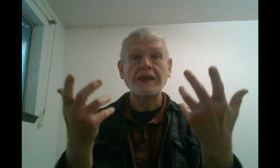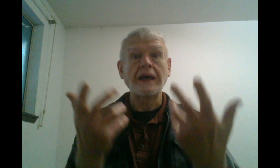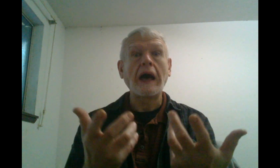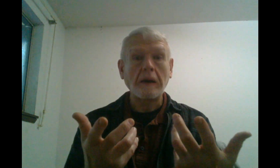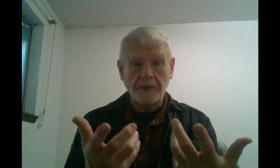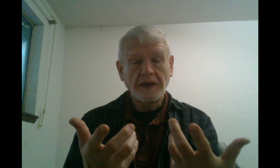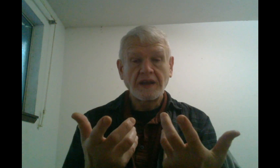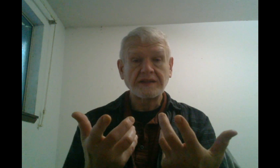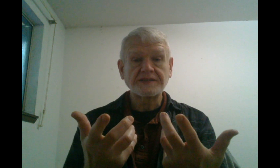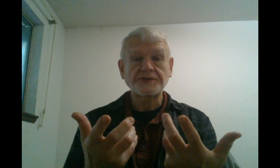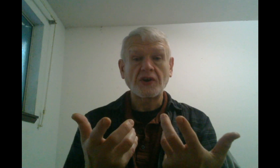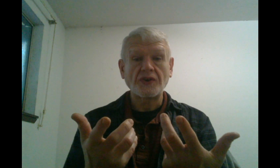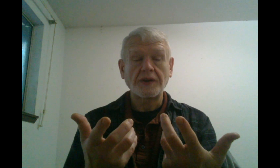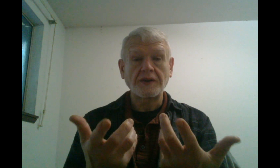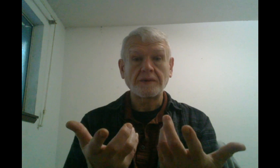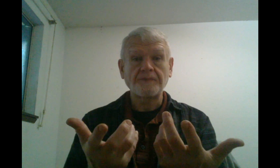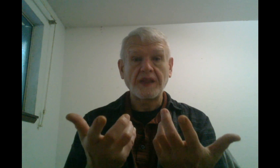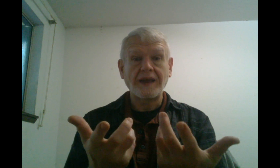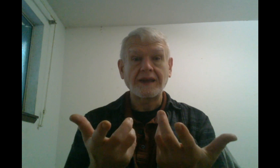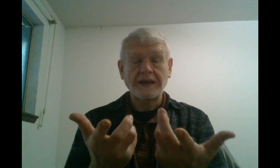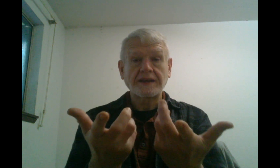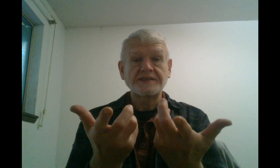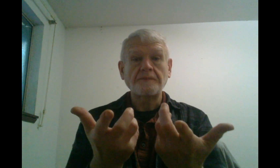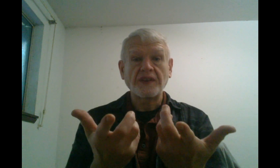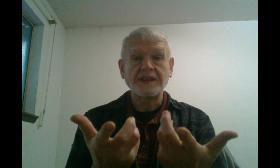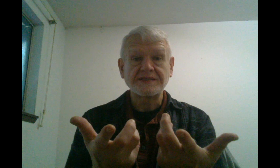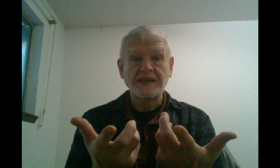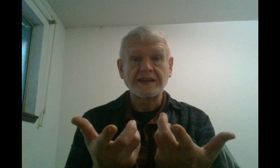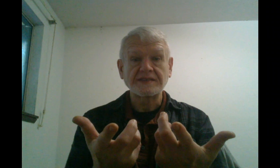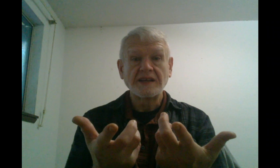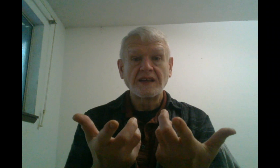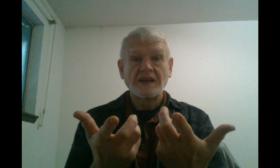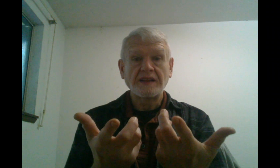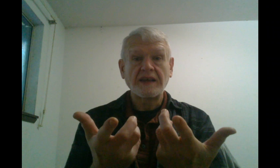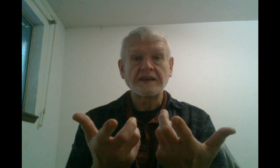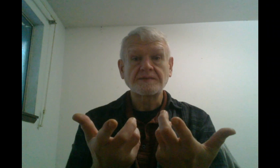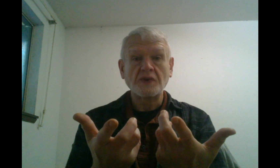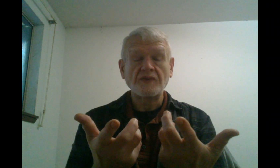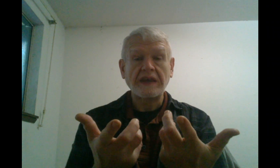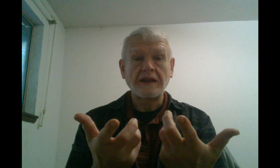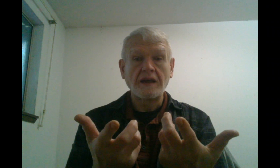up and start, you know, accepting these things and letting us move in.